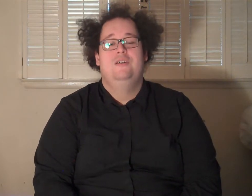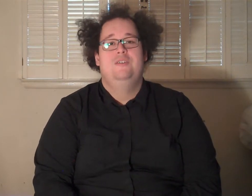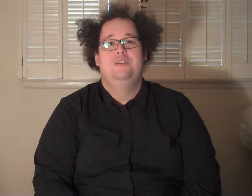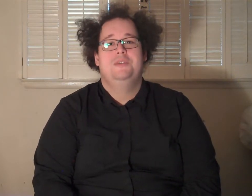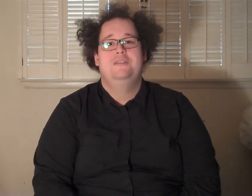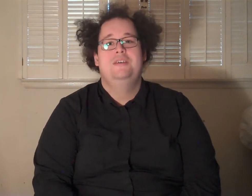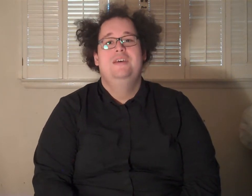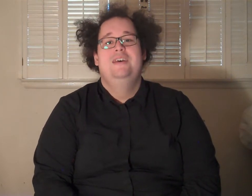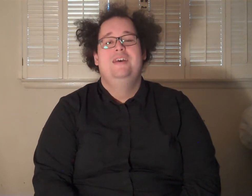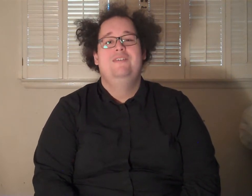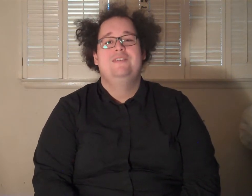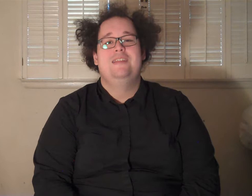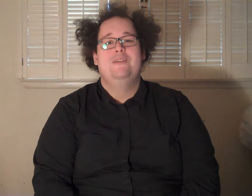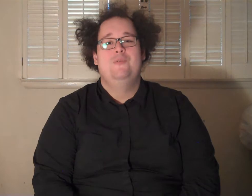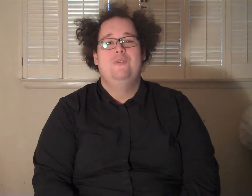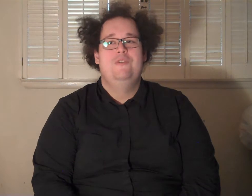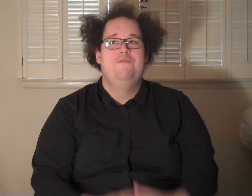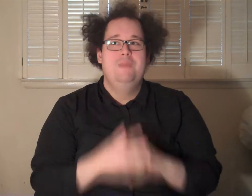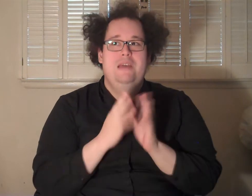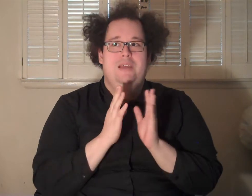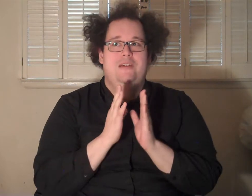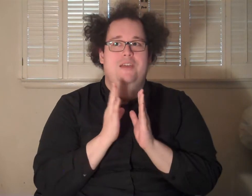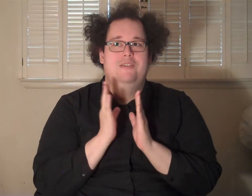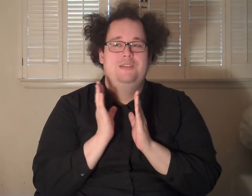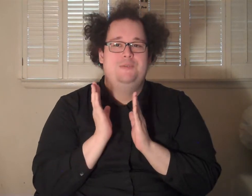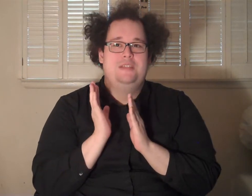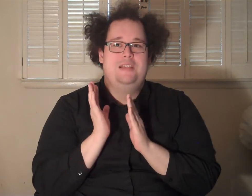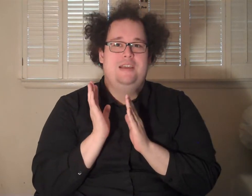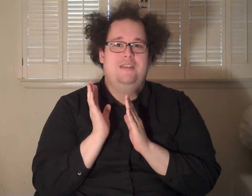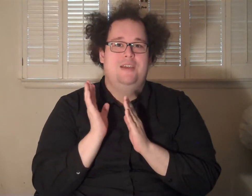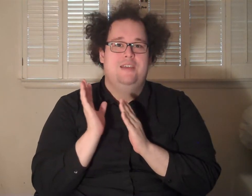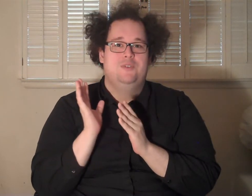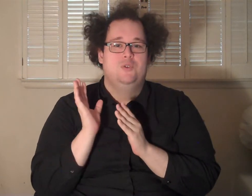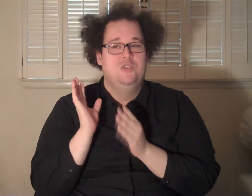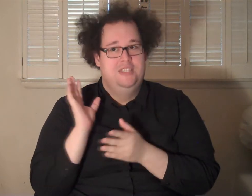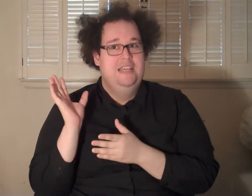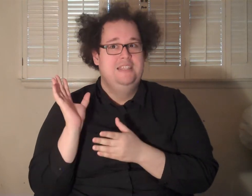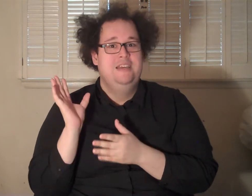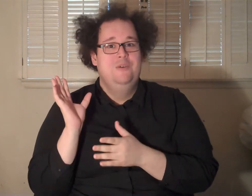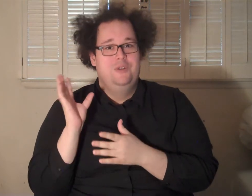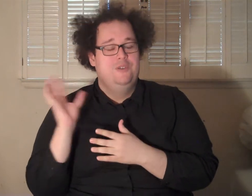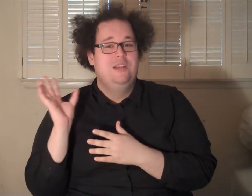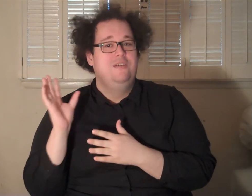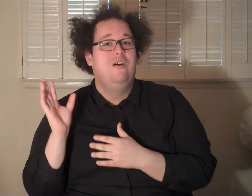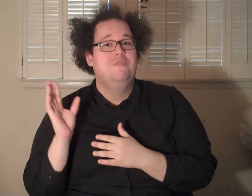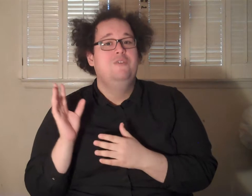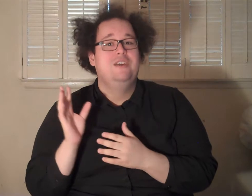horror and the jump scares. It was like, for me, I'm like, okay, this is kind of like if Scorsese. Would have directed a horror movie.